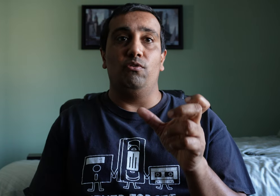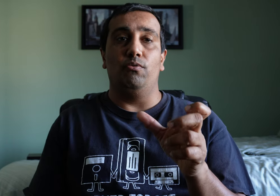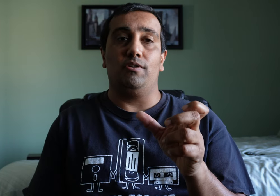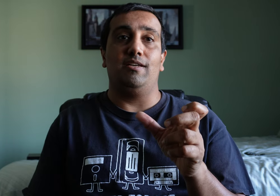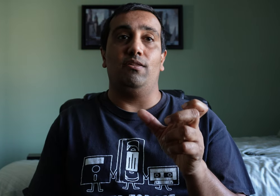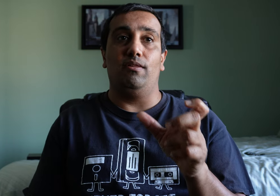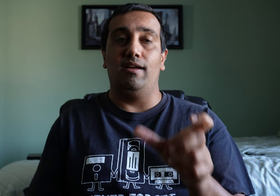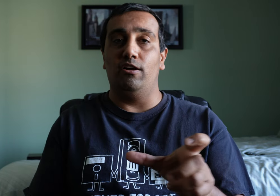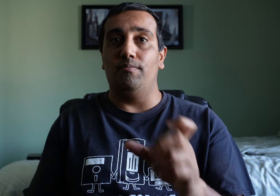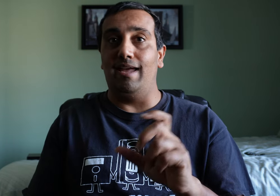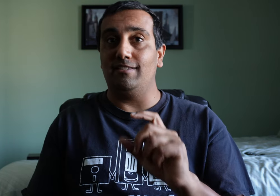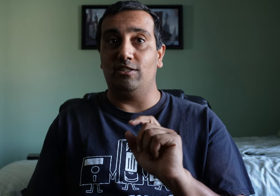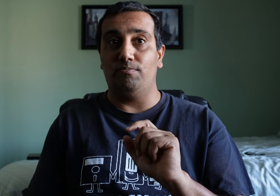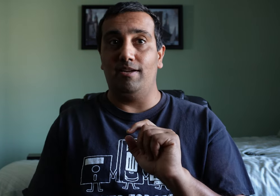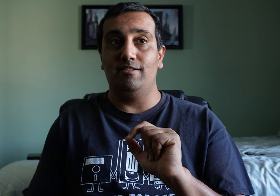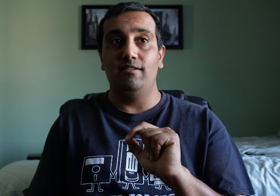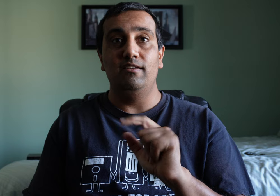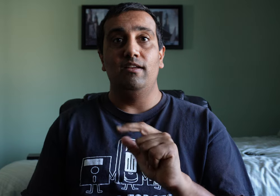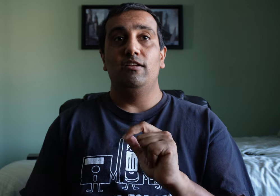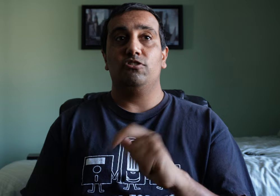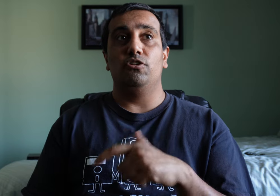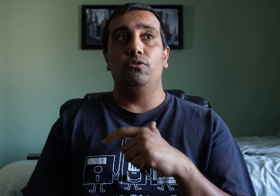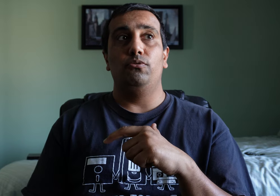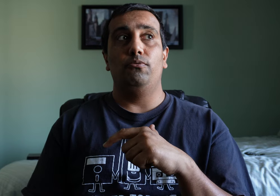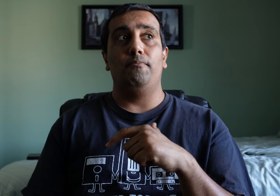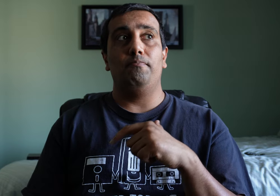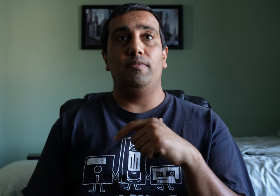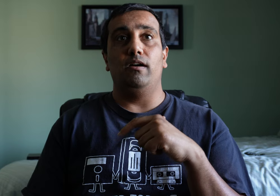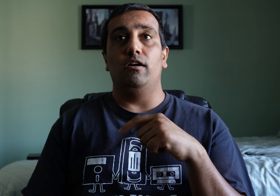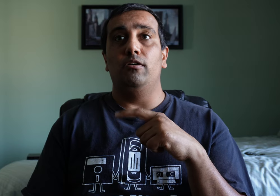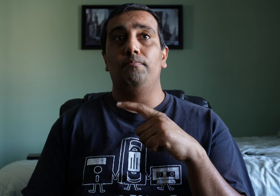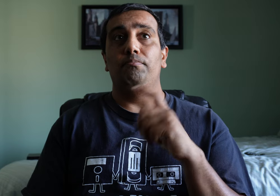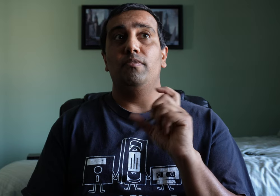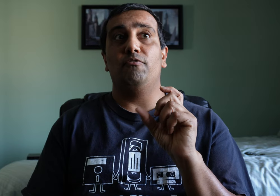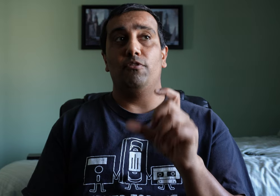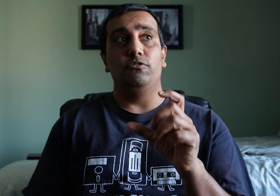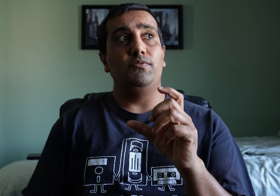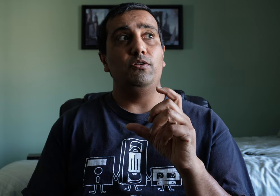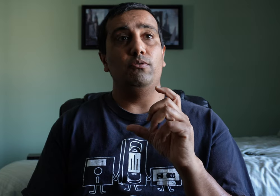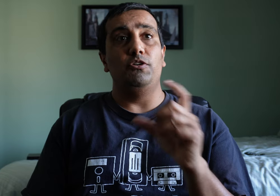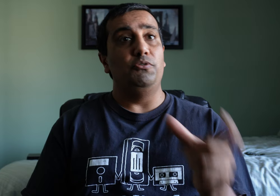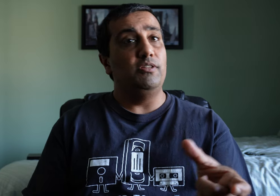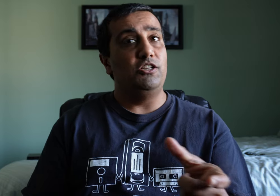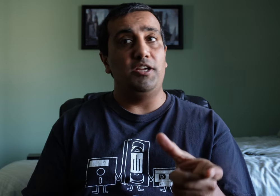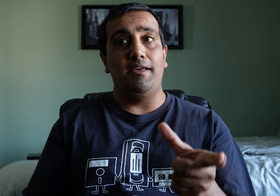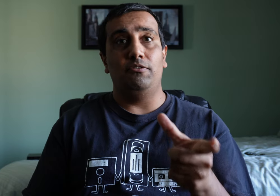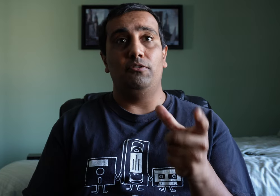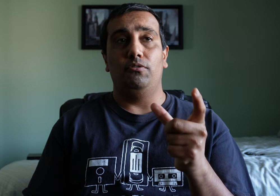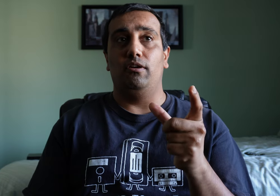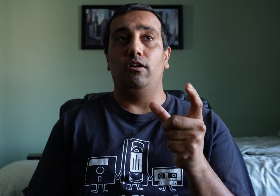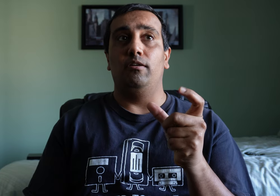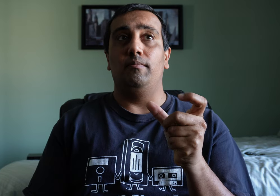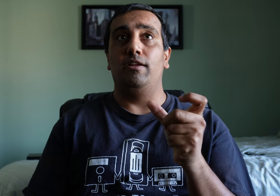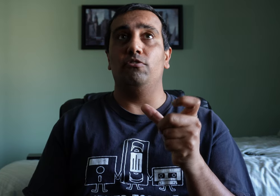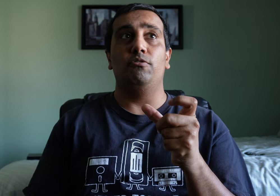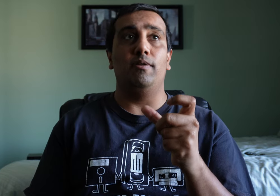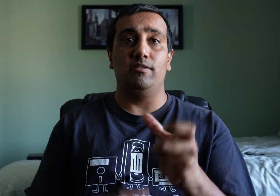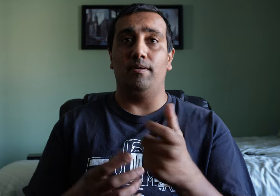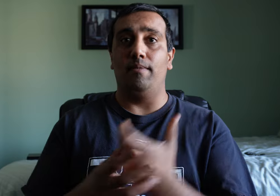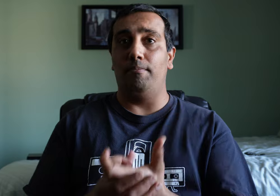works out as expected. So for those of you who are new to the channel and don't know much about my